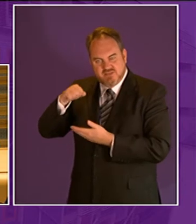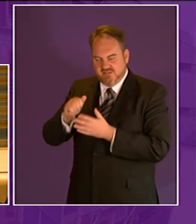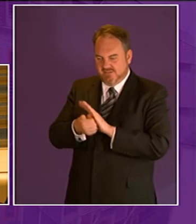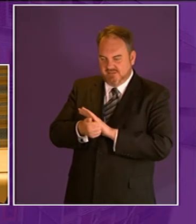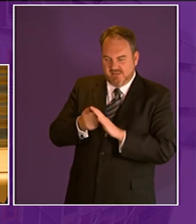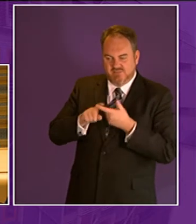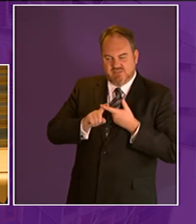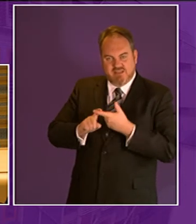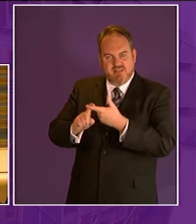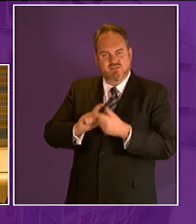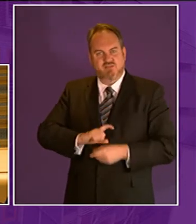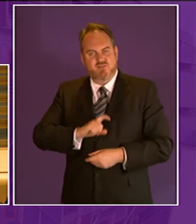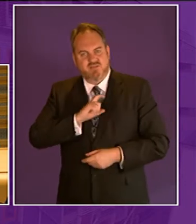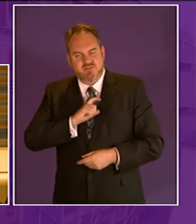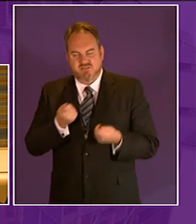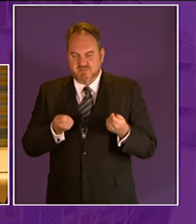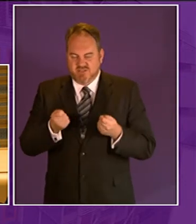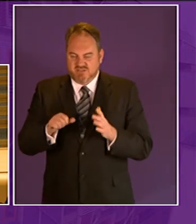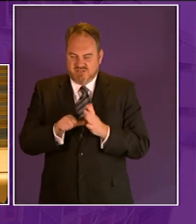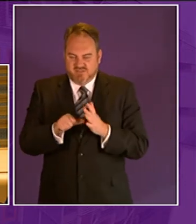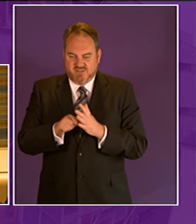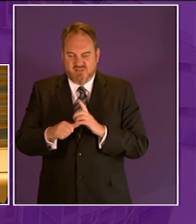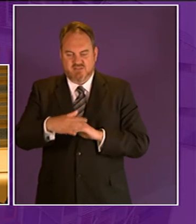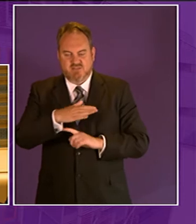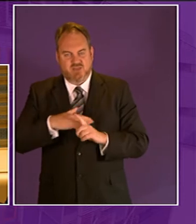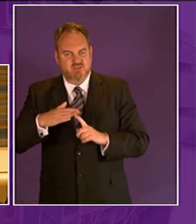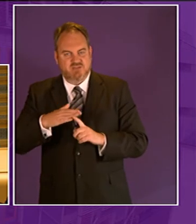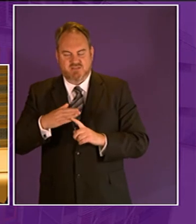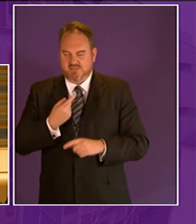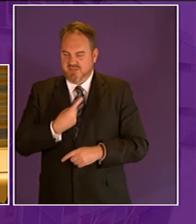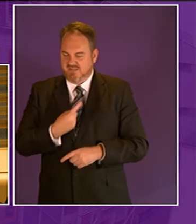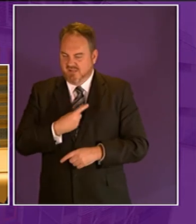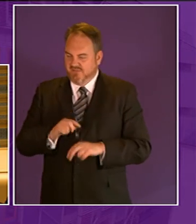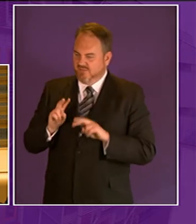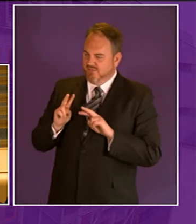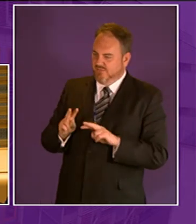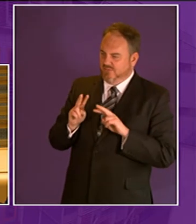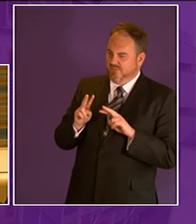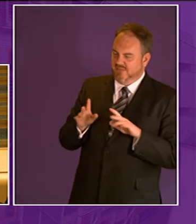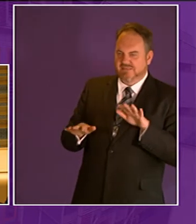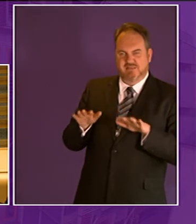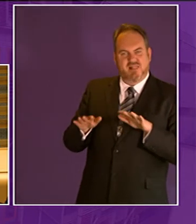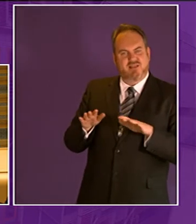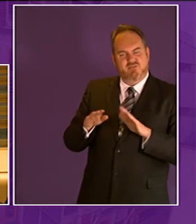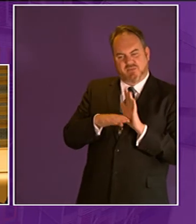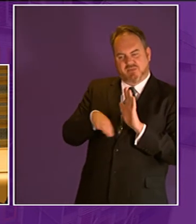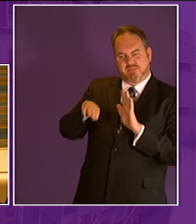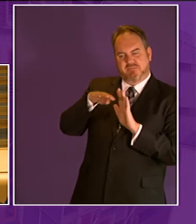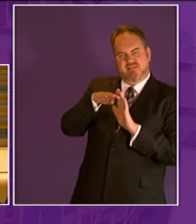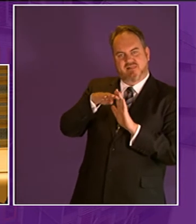confidence and managing difficult situations now to me that sounds very much like middle management and you pay a fortune to attain those skills